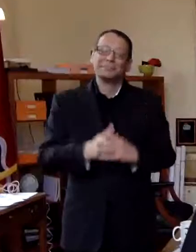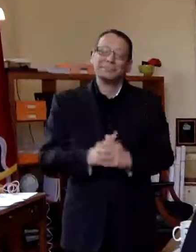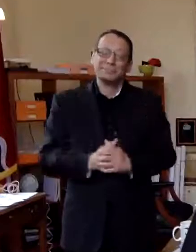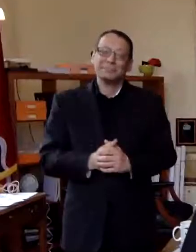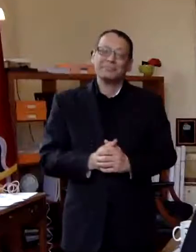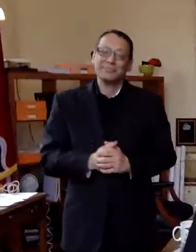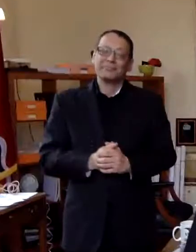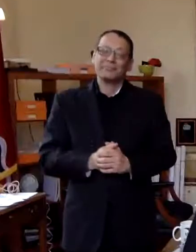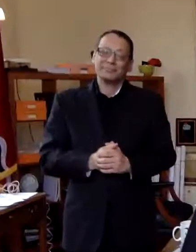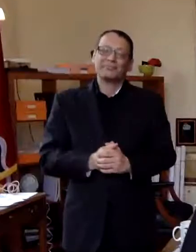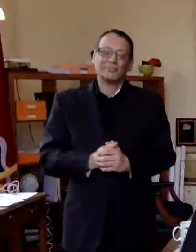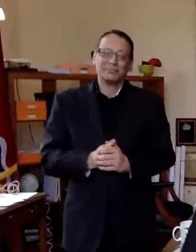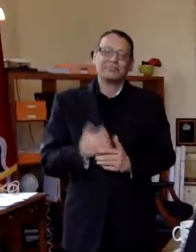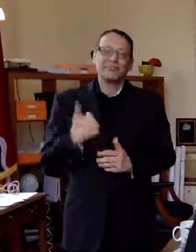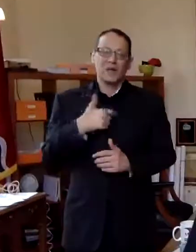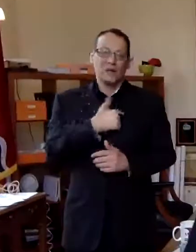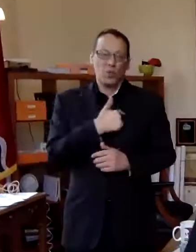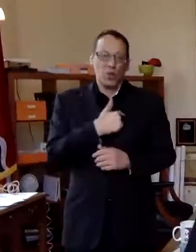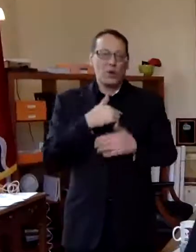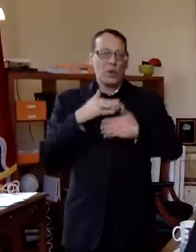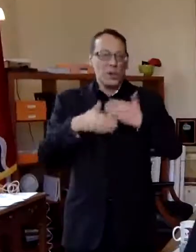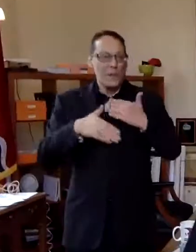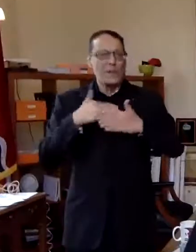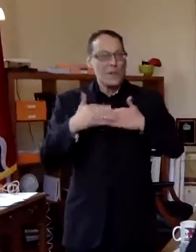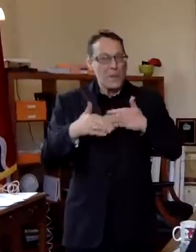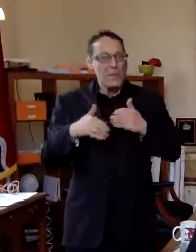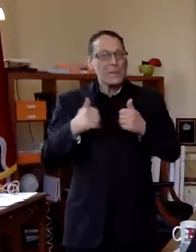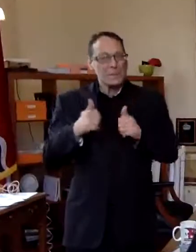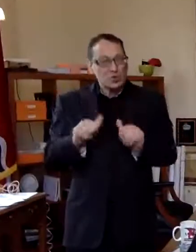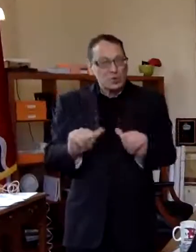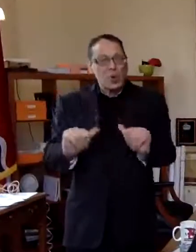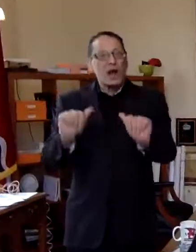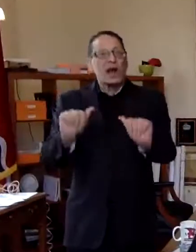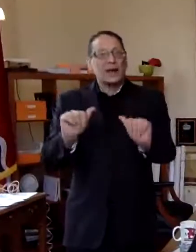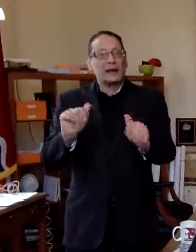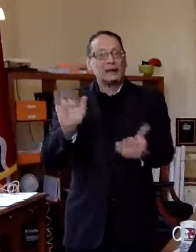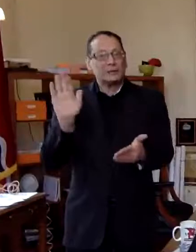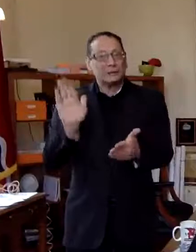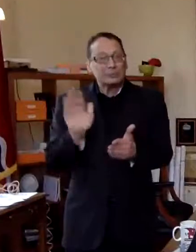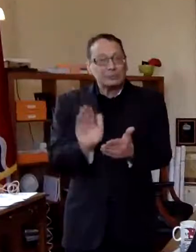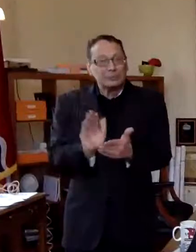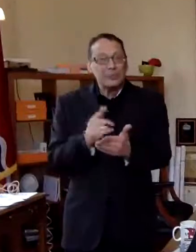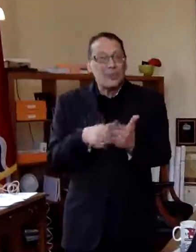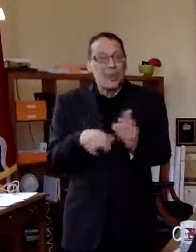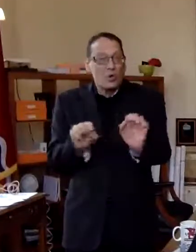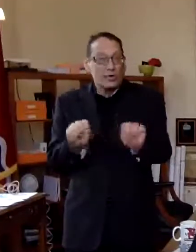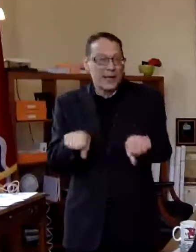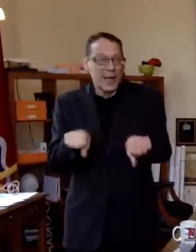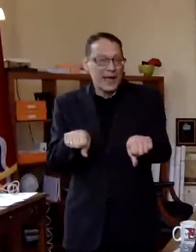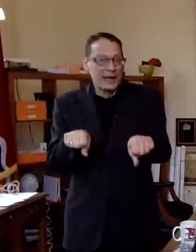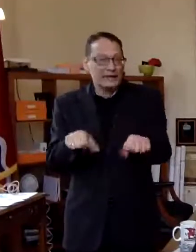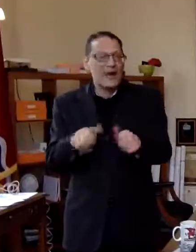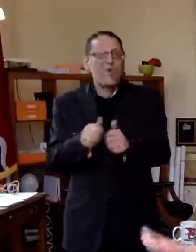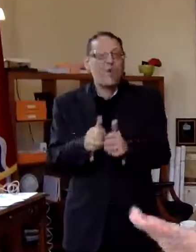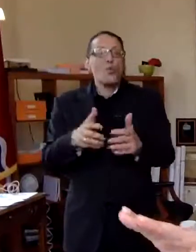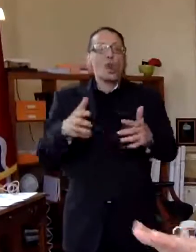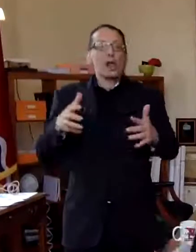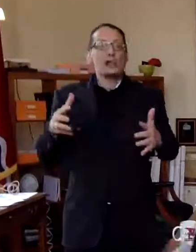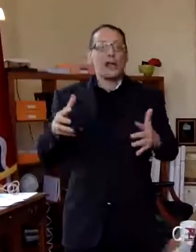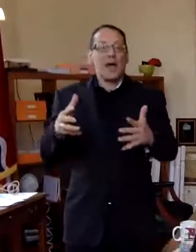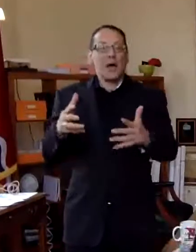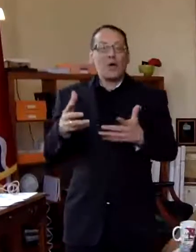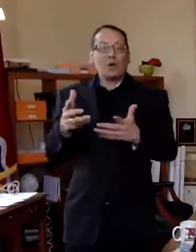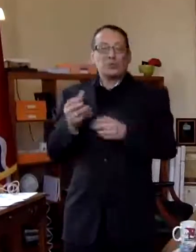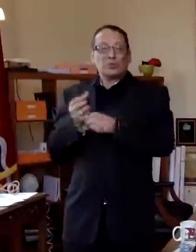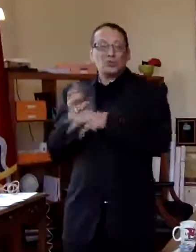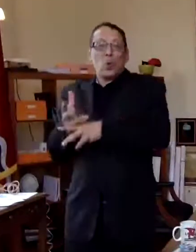we making every effort to uh ease what we can without causing another spike